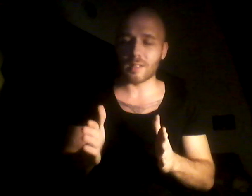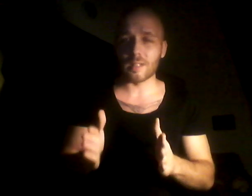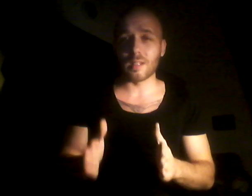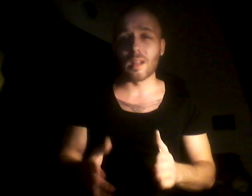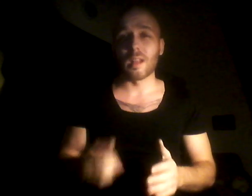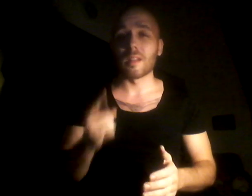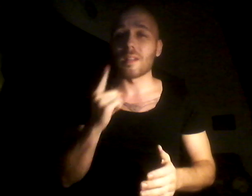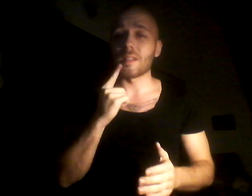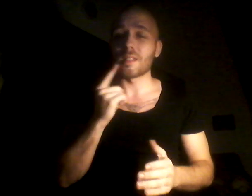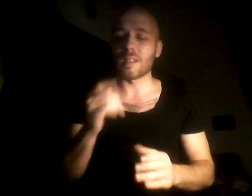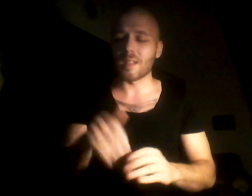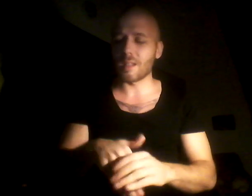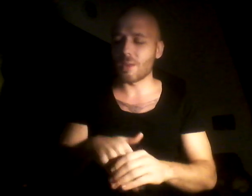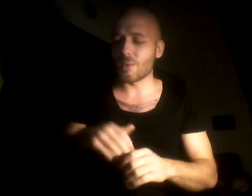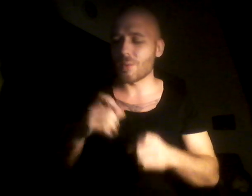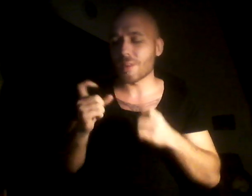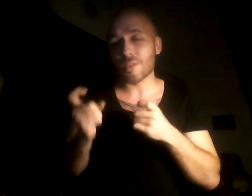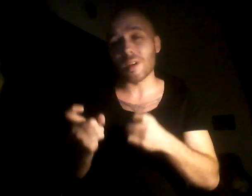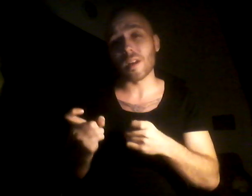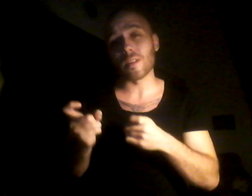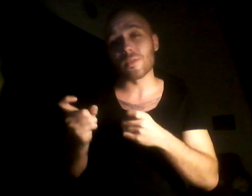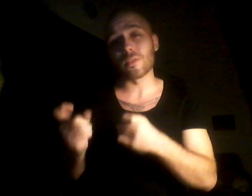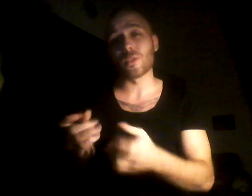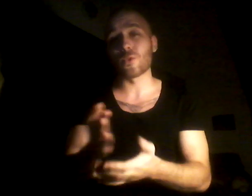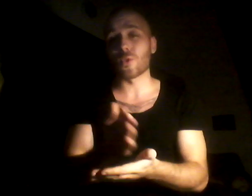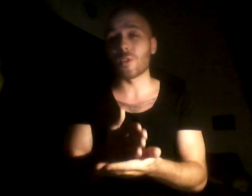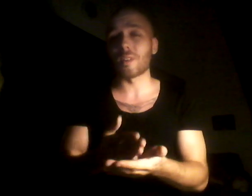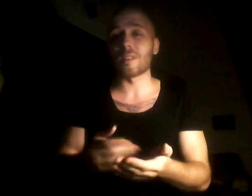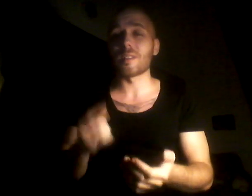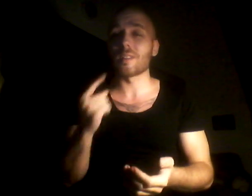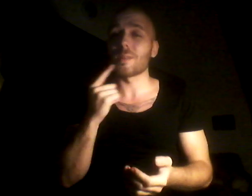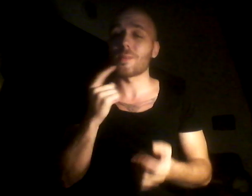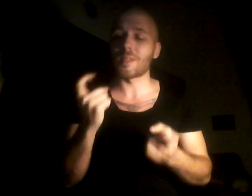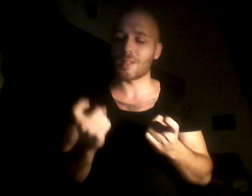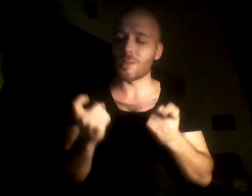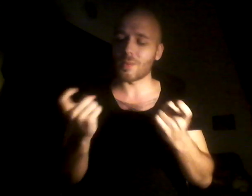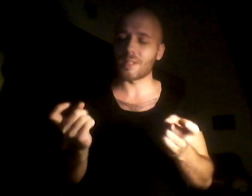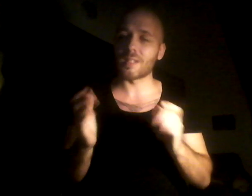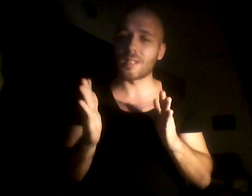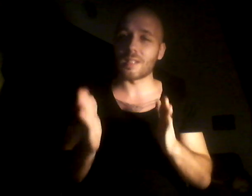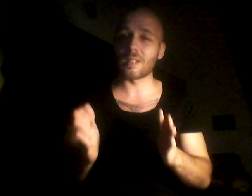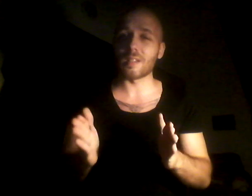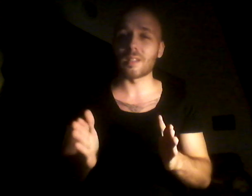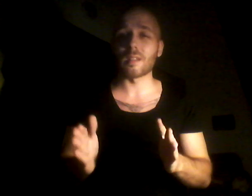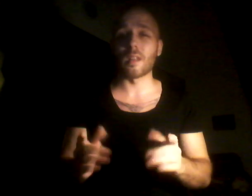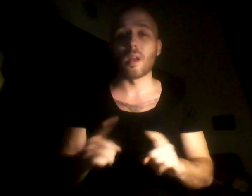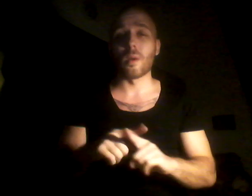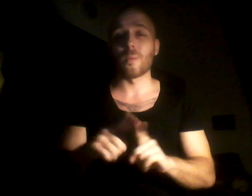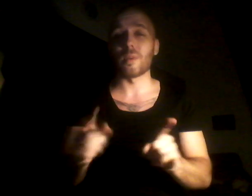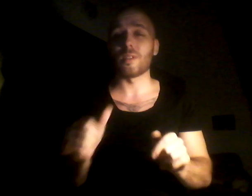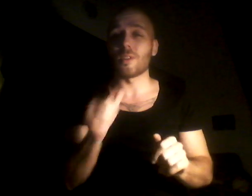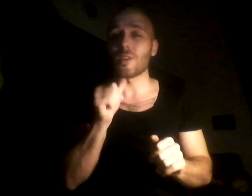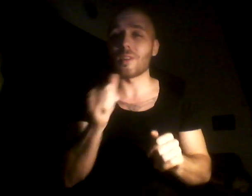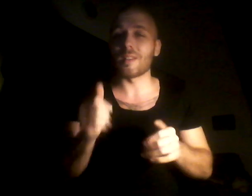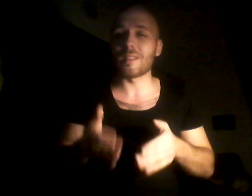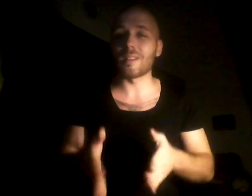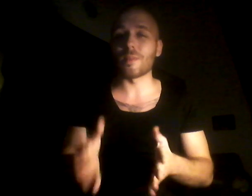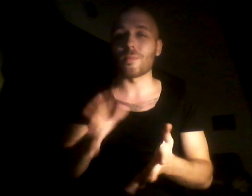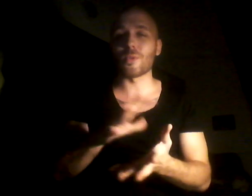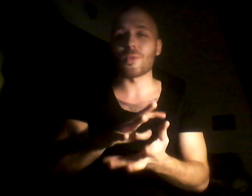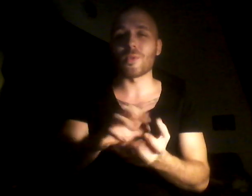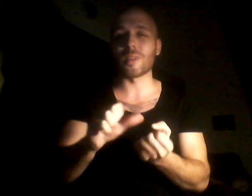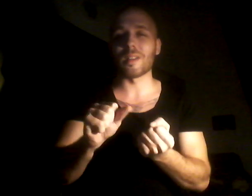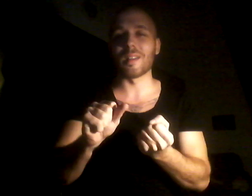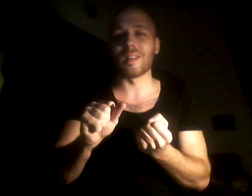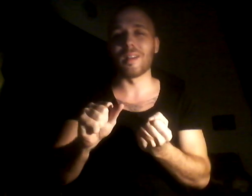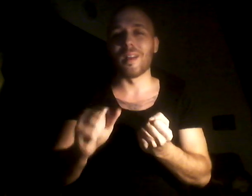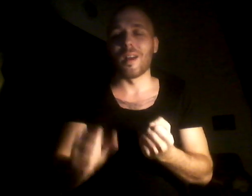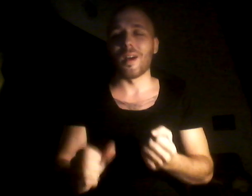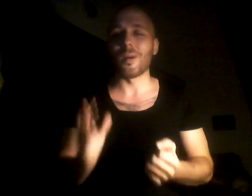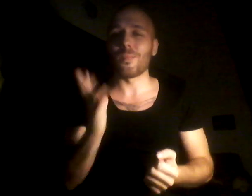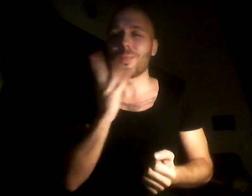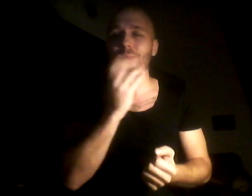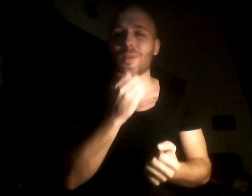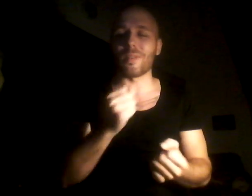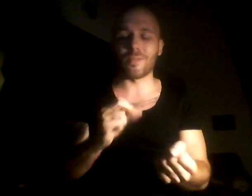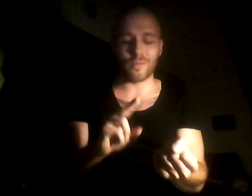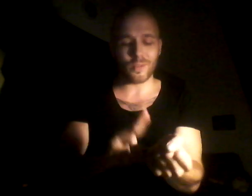us They say that we're out of control And some say we're serious But don't let them ruin Our beautiful